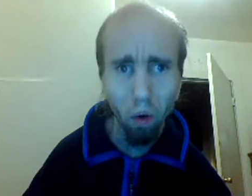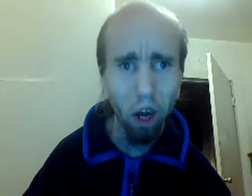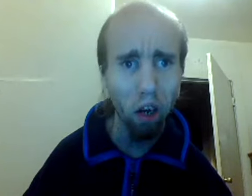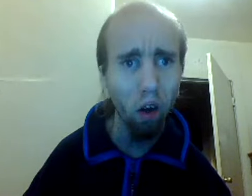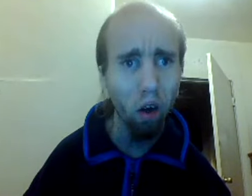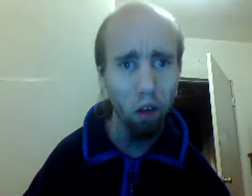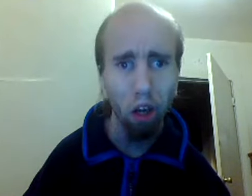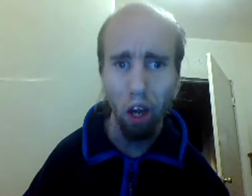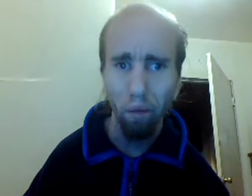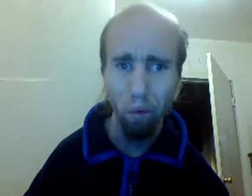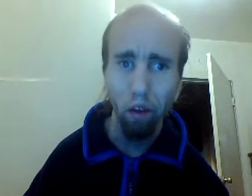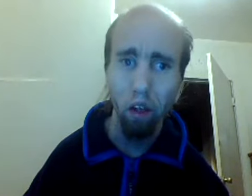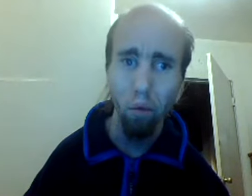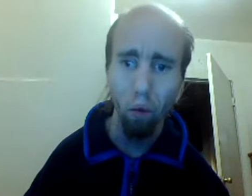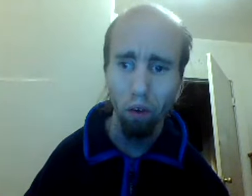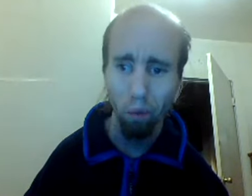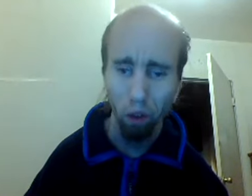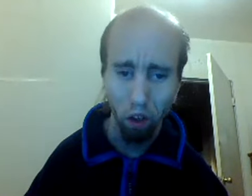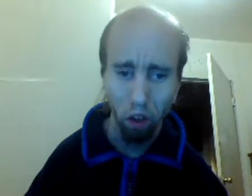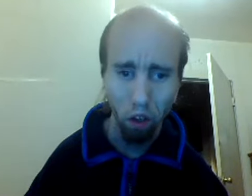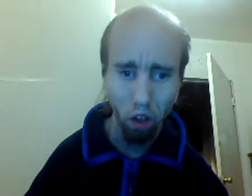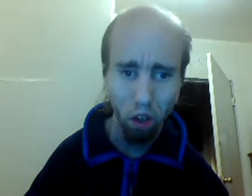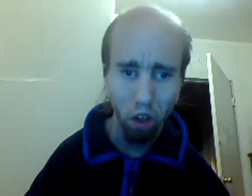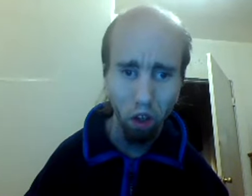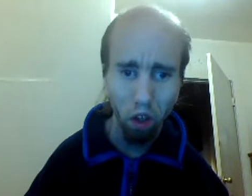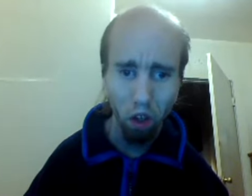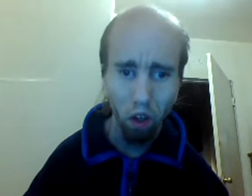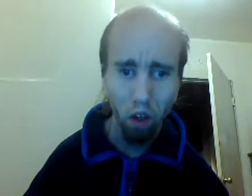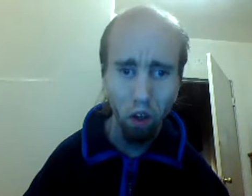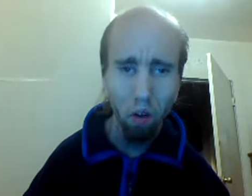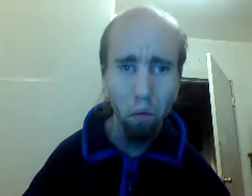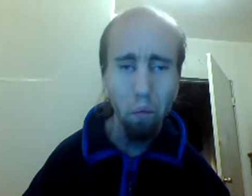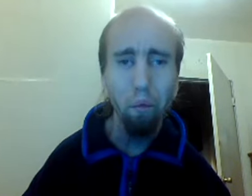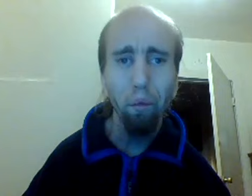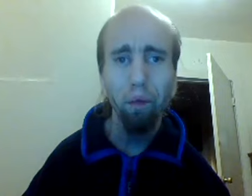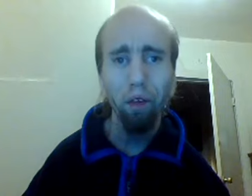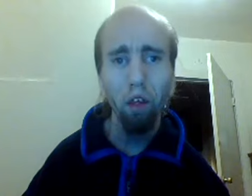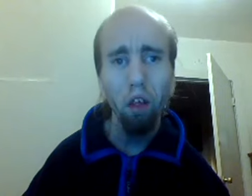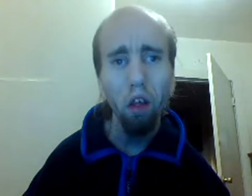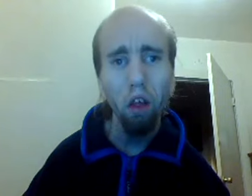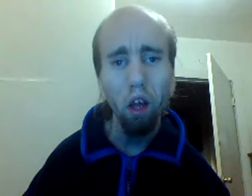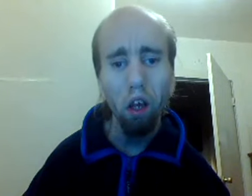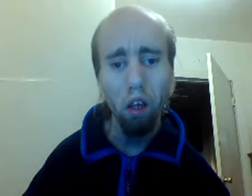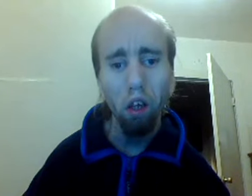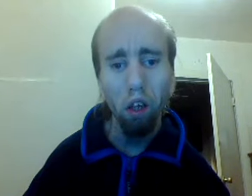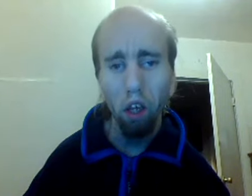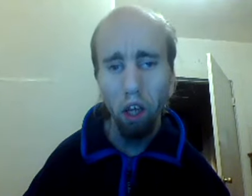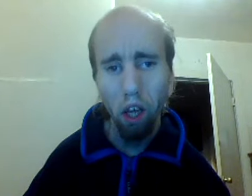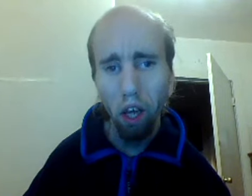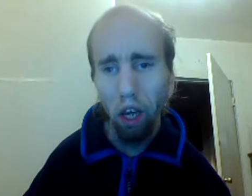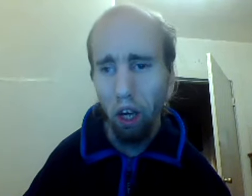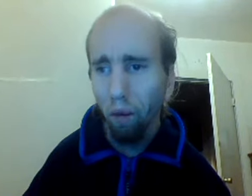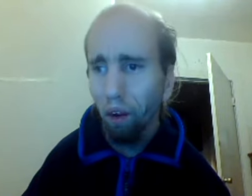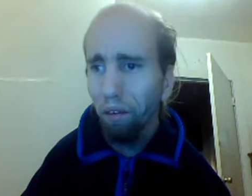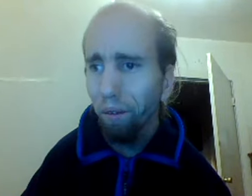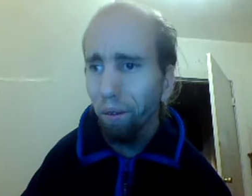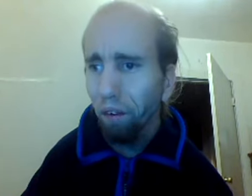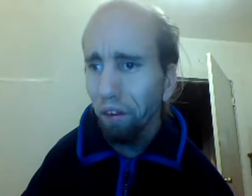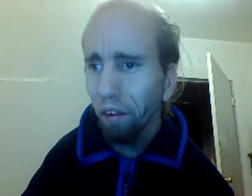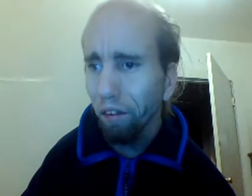crew I call that everyone that he works with and it wasn't for